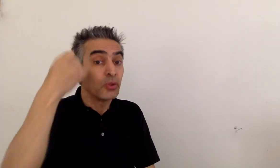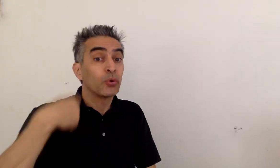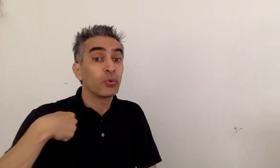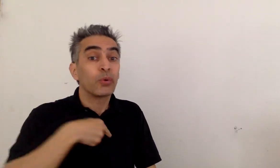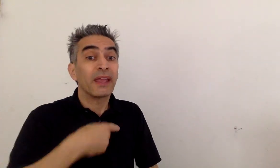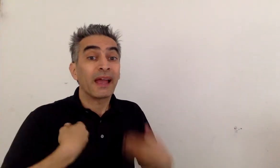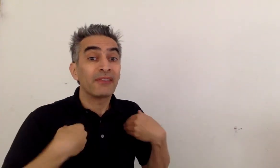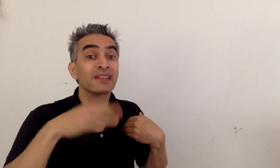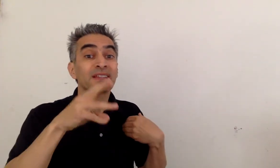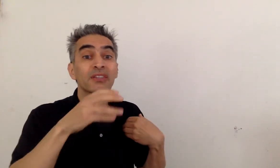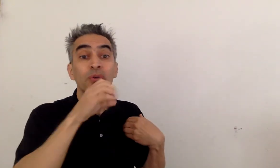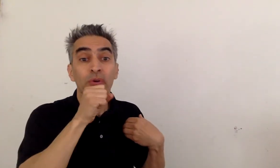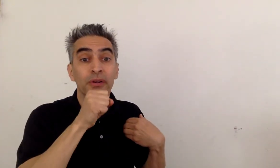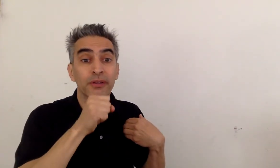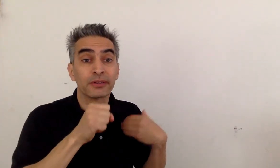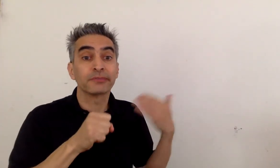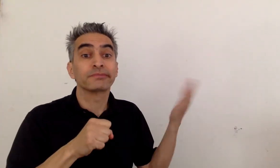Suppose we have six oranges.